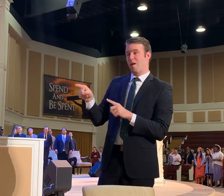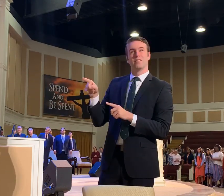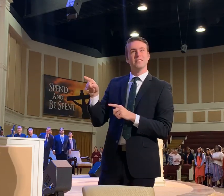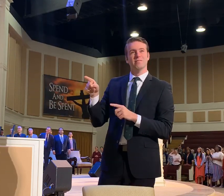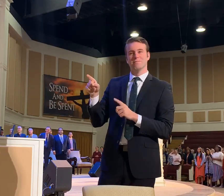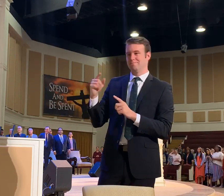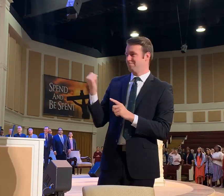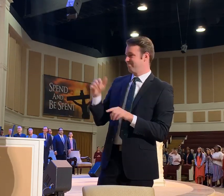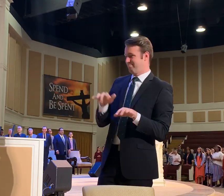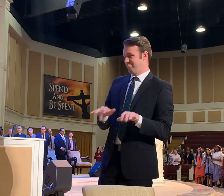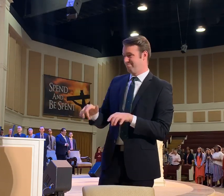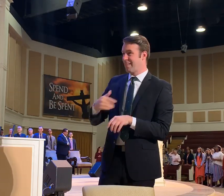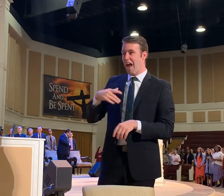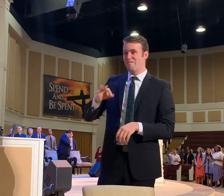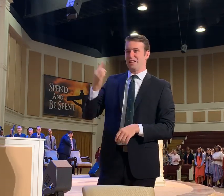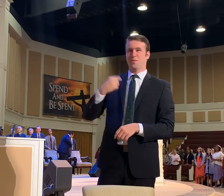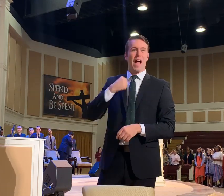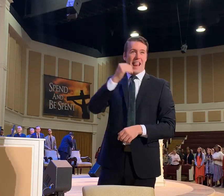never knew